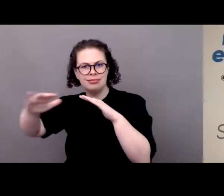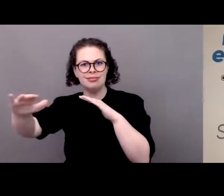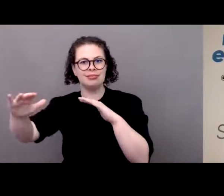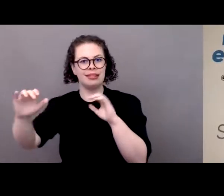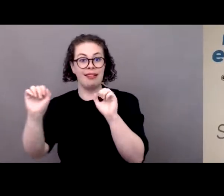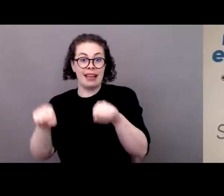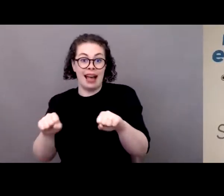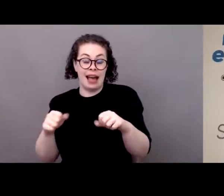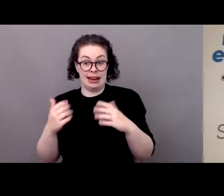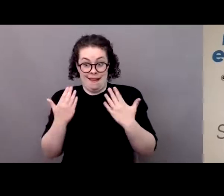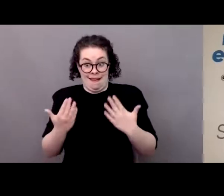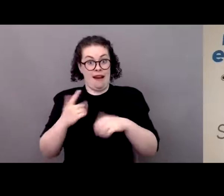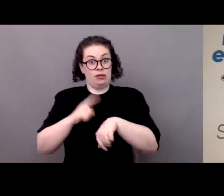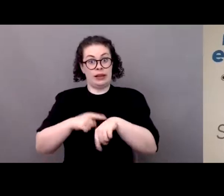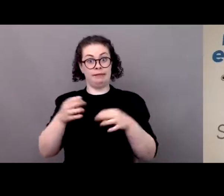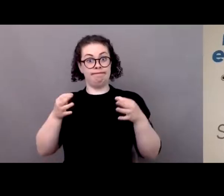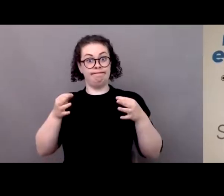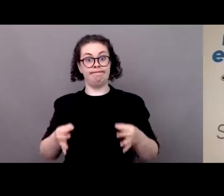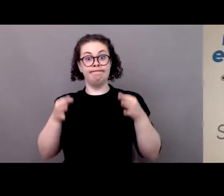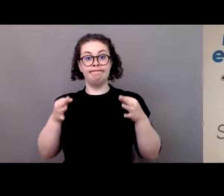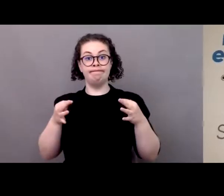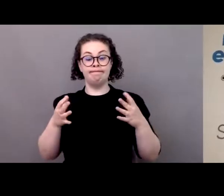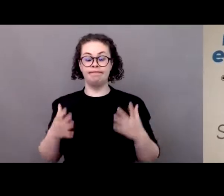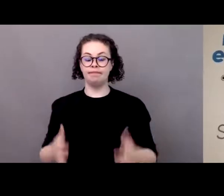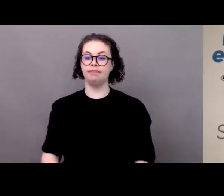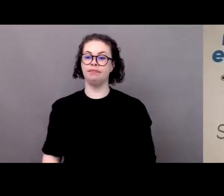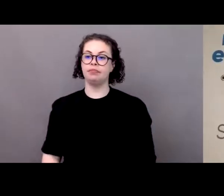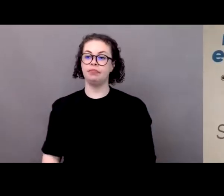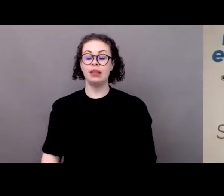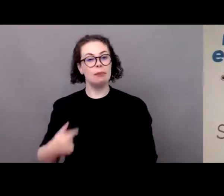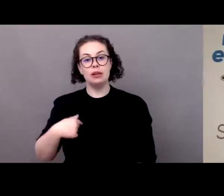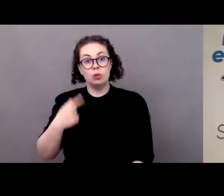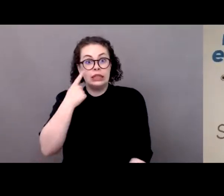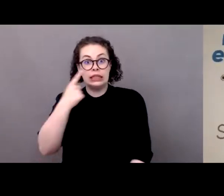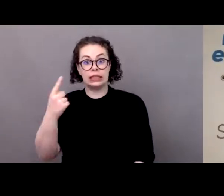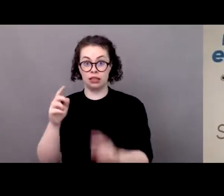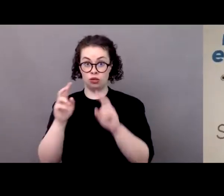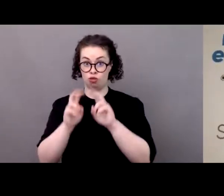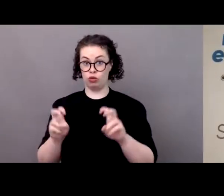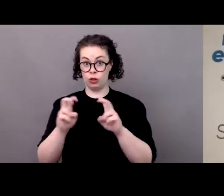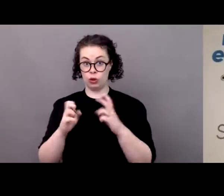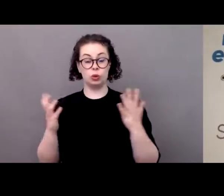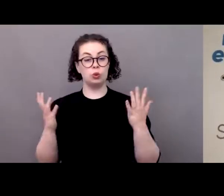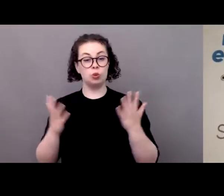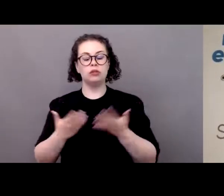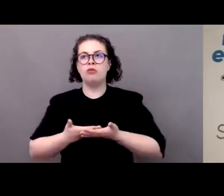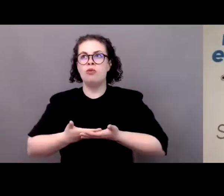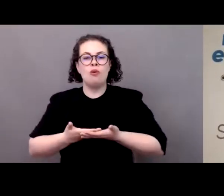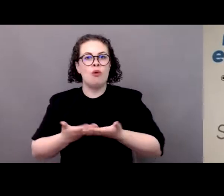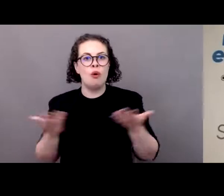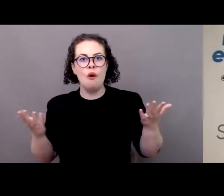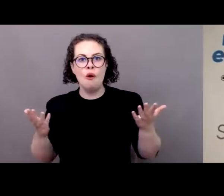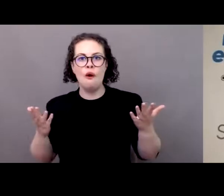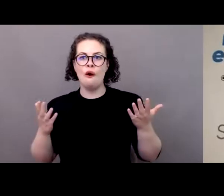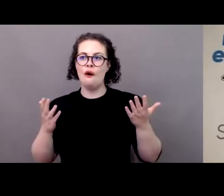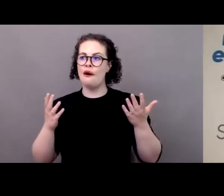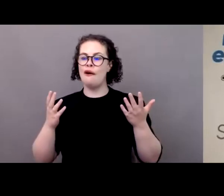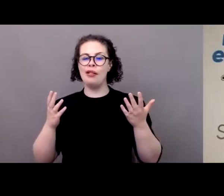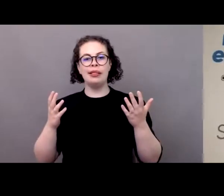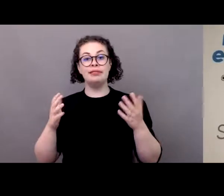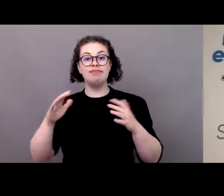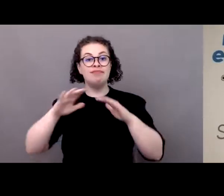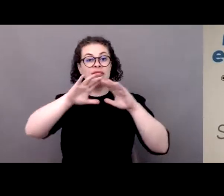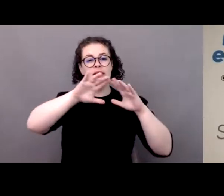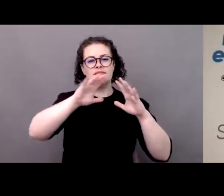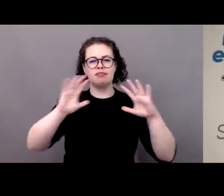degraded and in ecology i mean shows us that that all natural environments are intrinsically connected we are inter